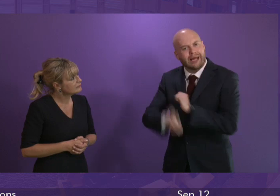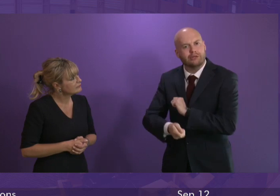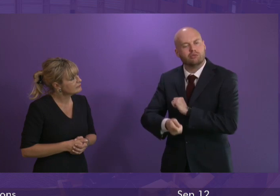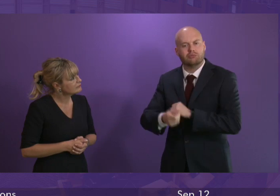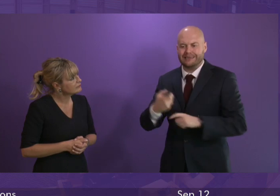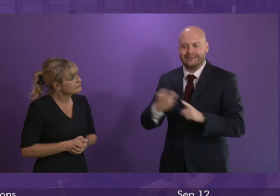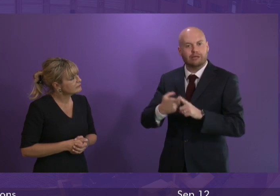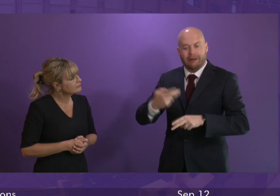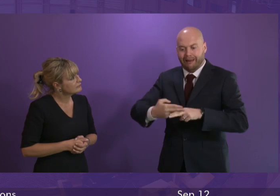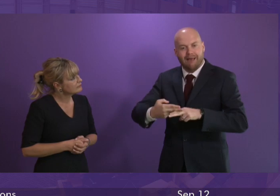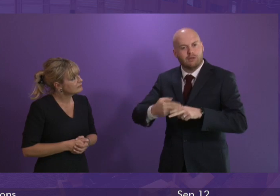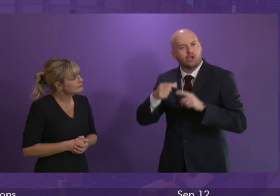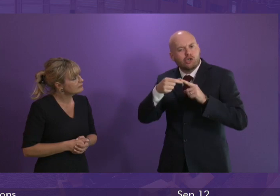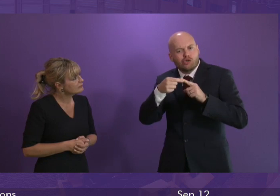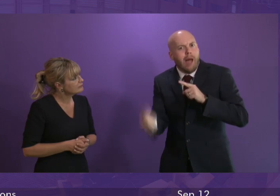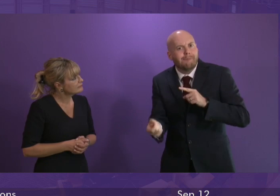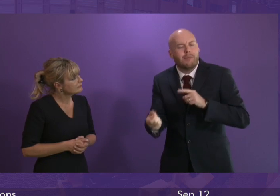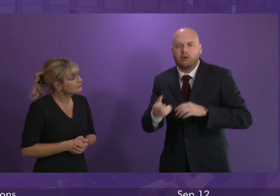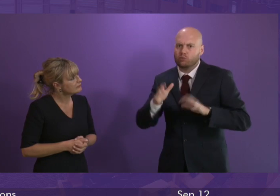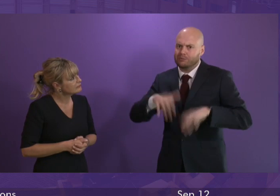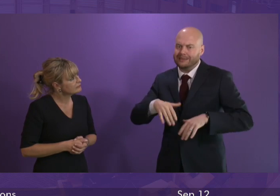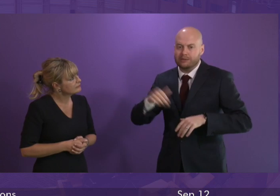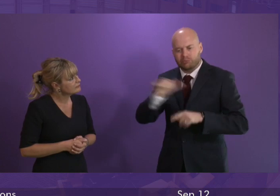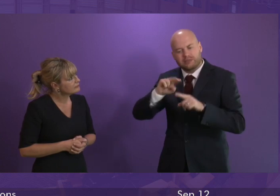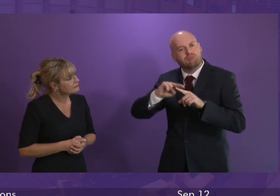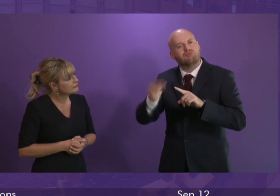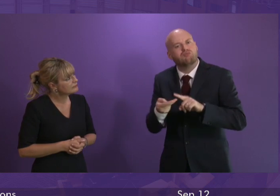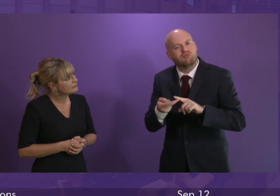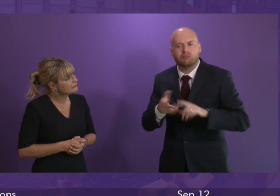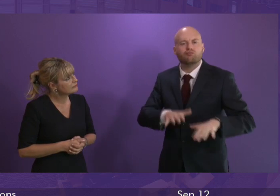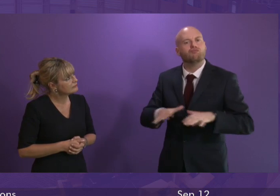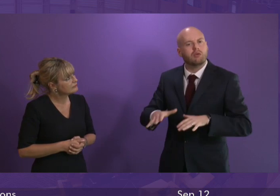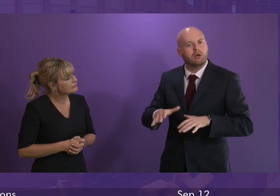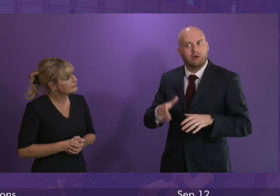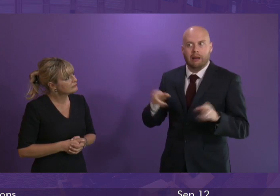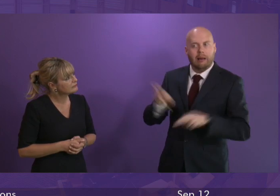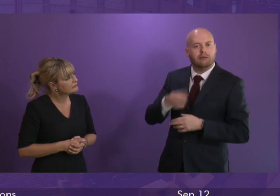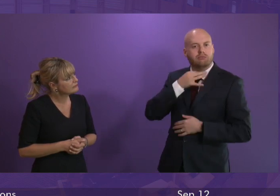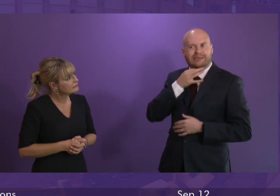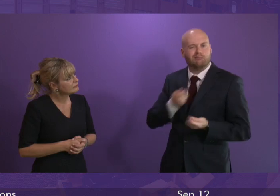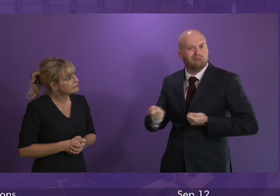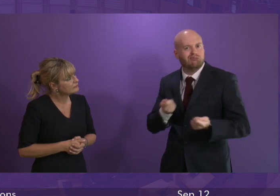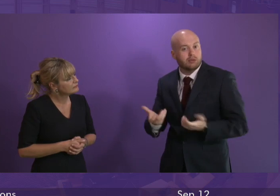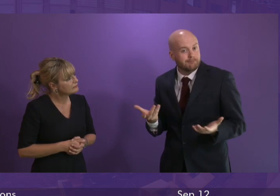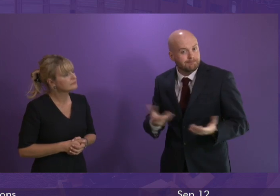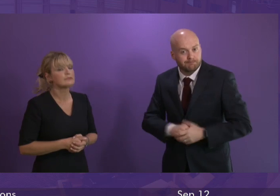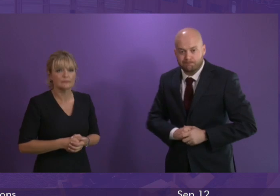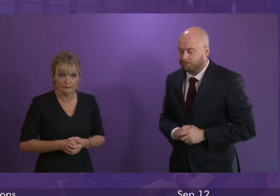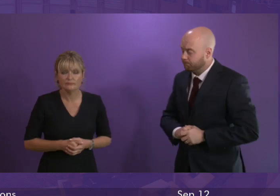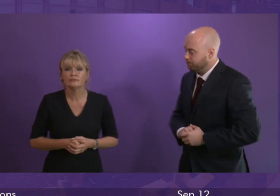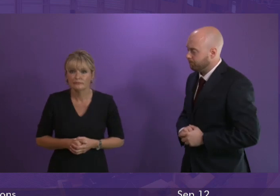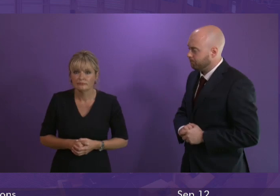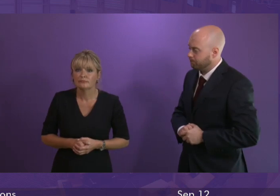have been proven to have had significant penetrative capabilities with round-ended ones First Minister